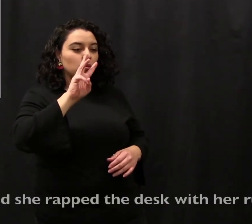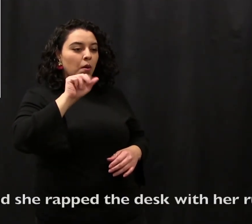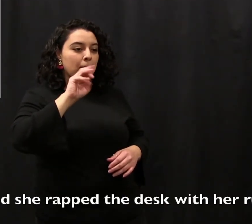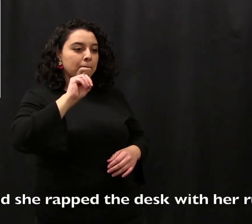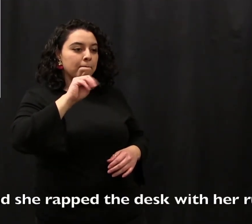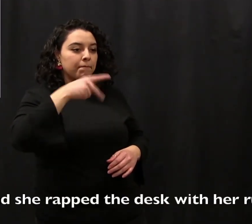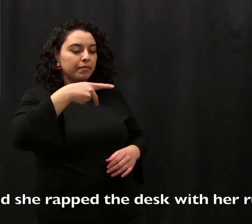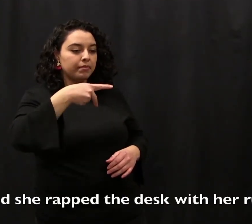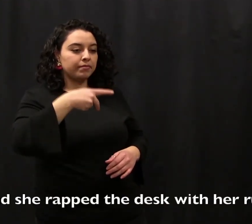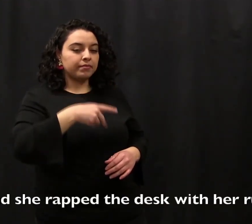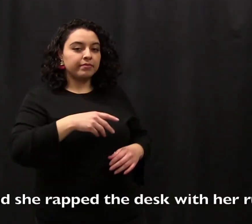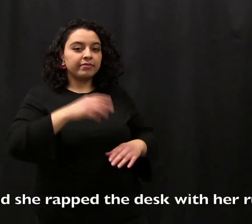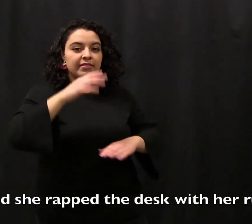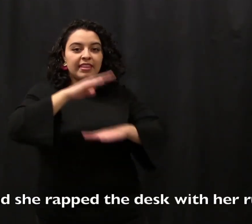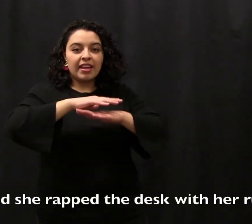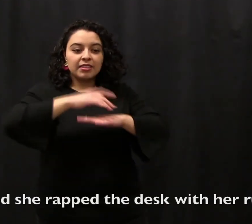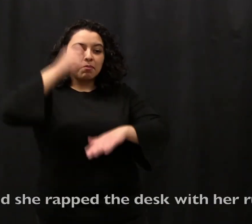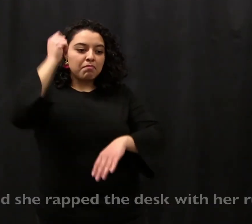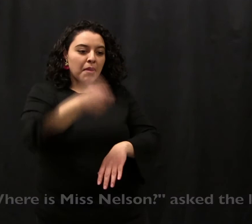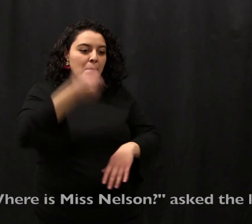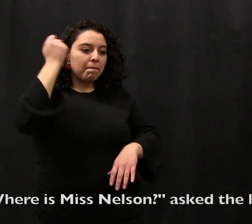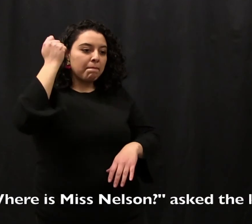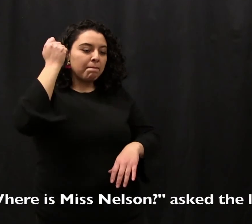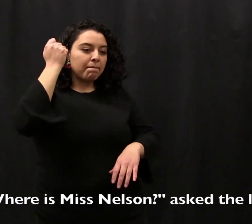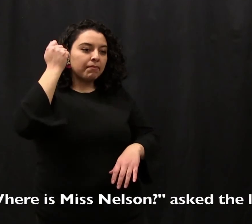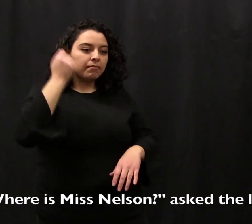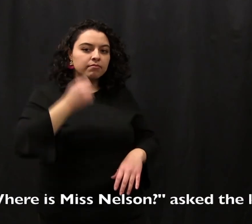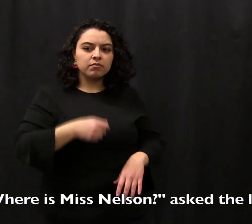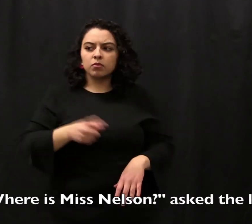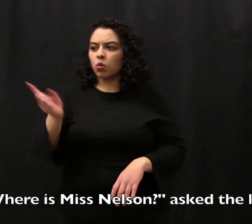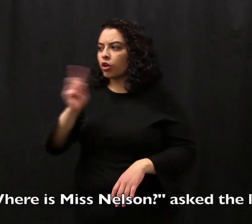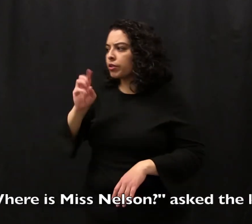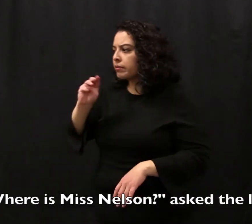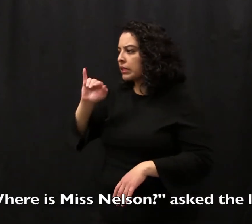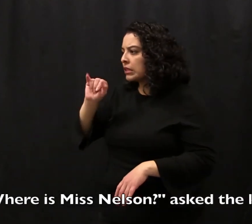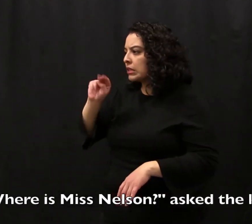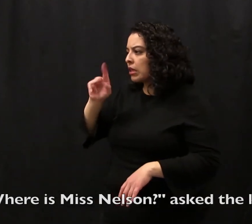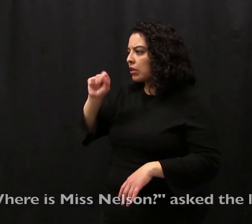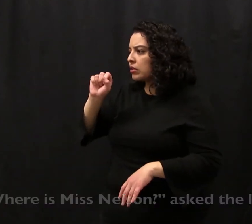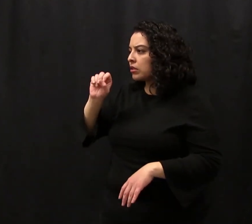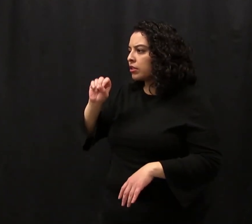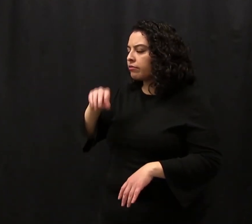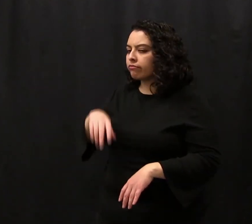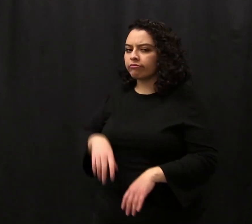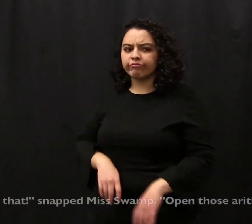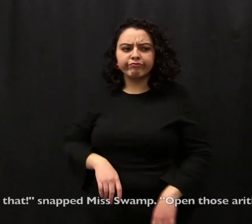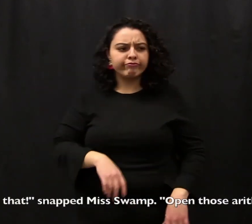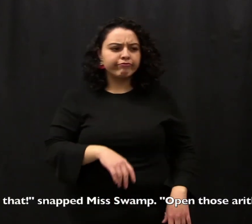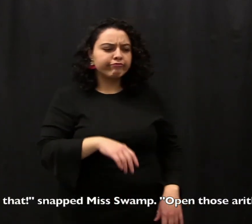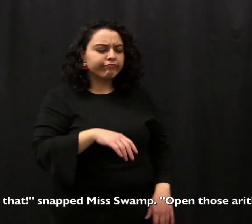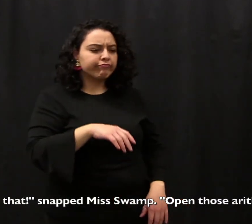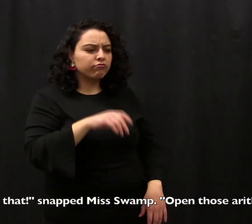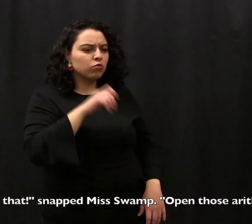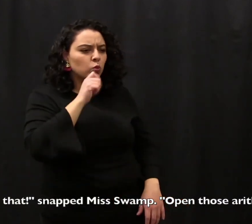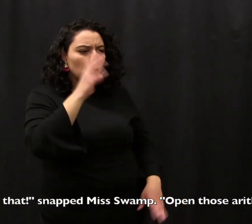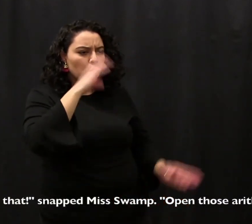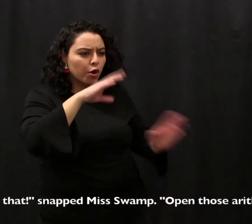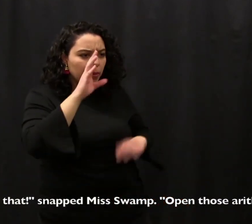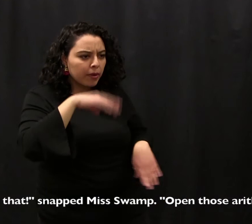wrapped her desk with her ruler. Where's Miss Nelson? Asked the kids. Never mind that, snapped Miss